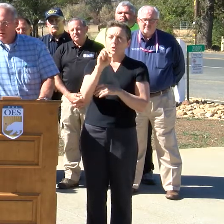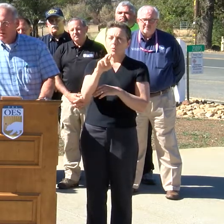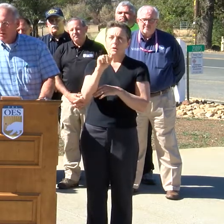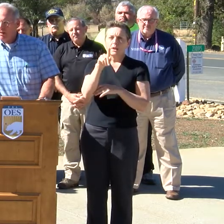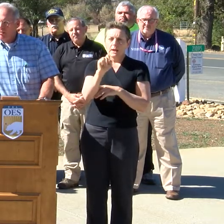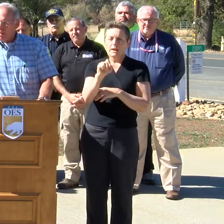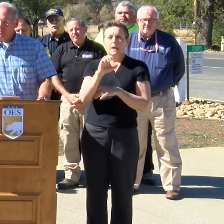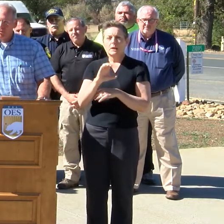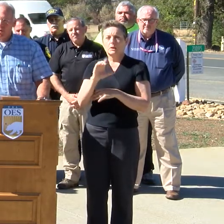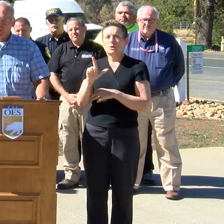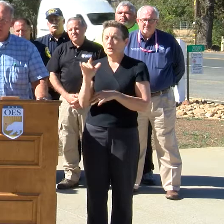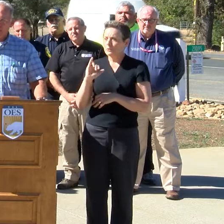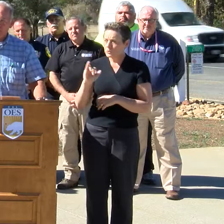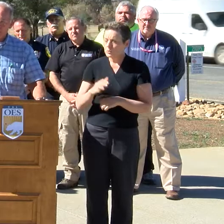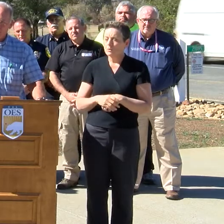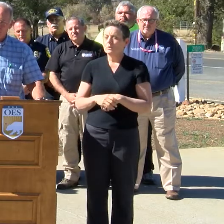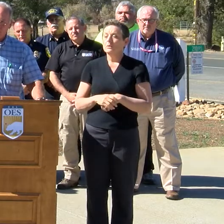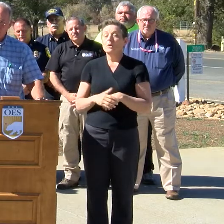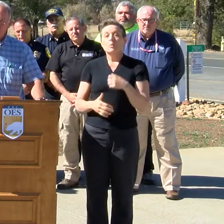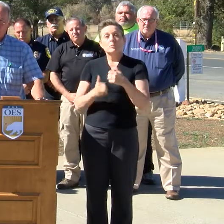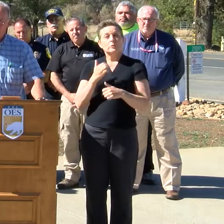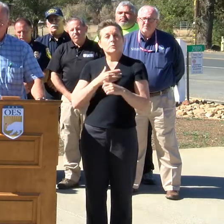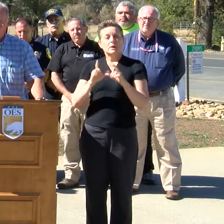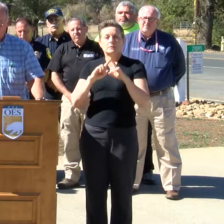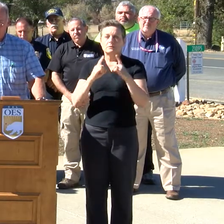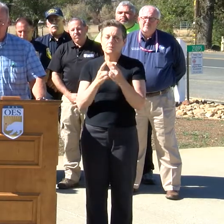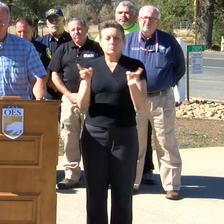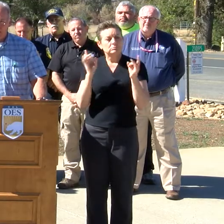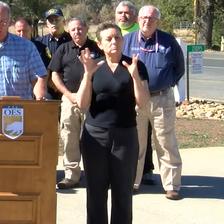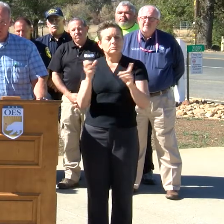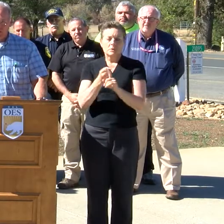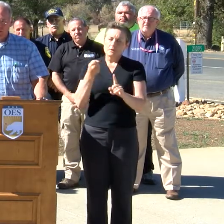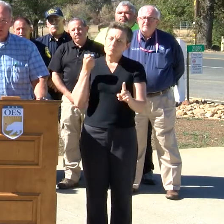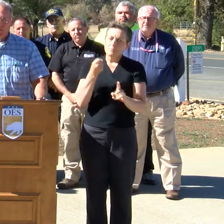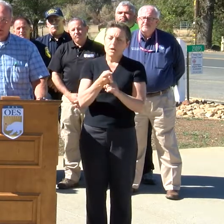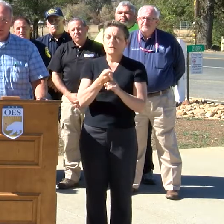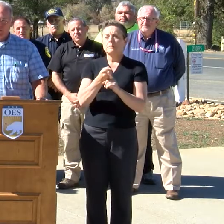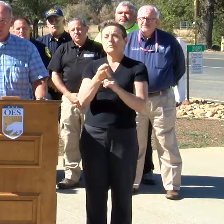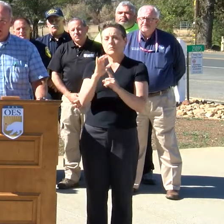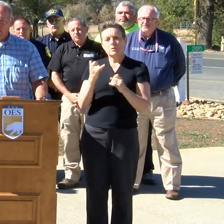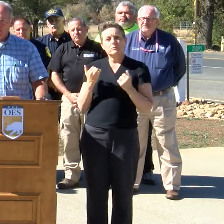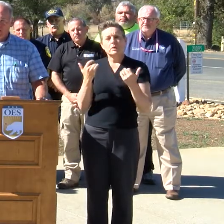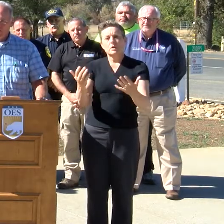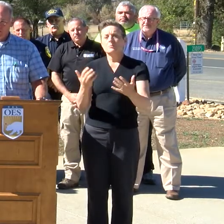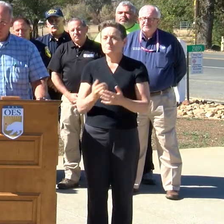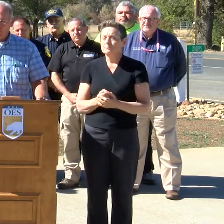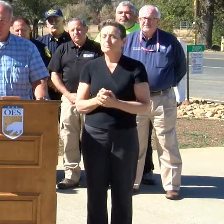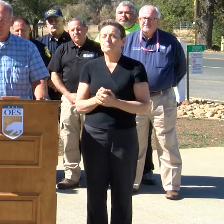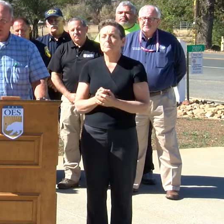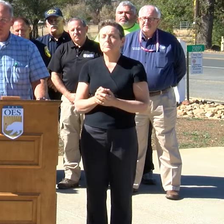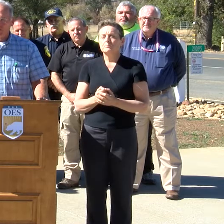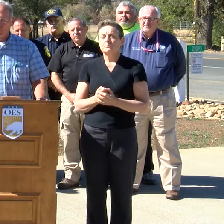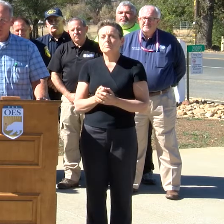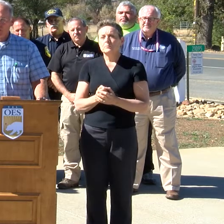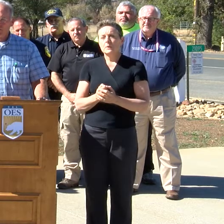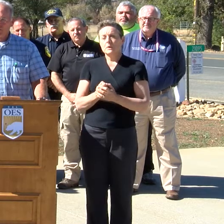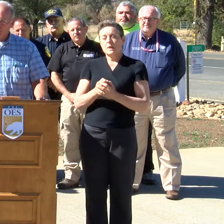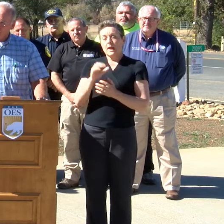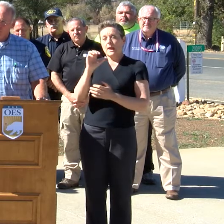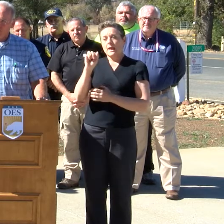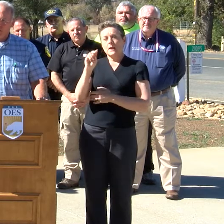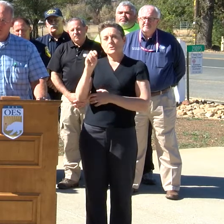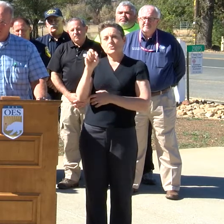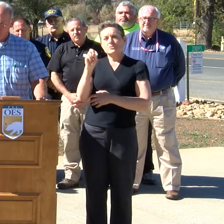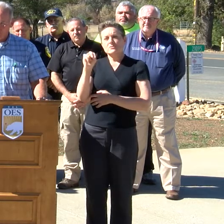Clear Lake. A vast majority of my district was tremendously affected by this fire. The community of Anderson Springs